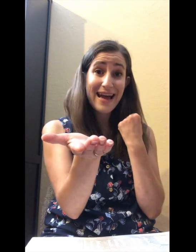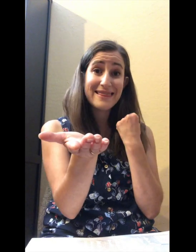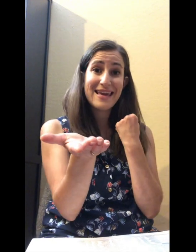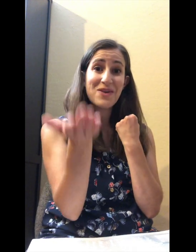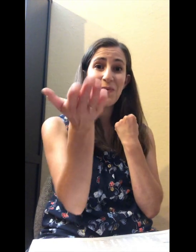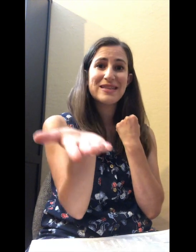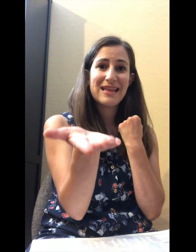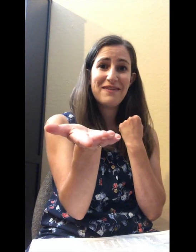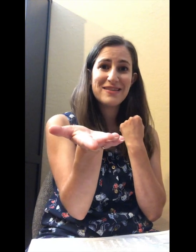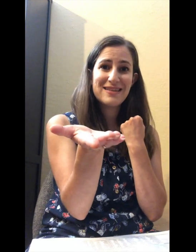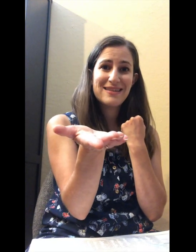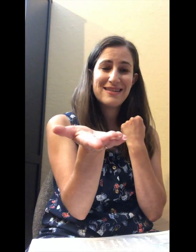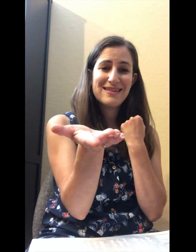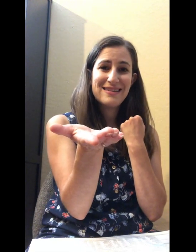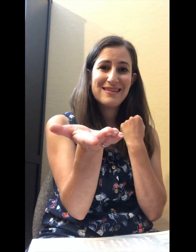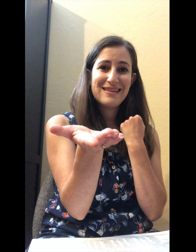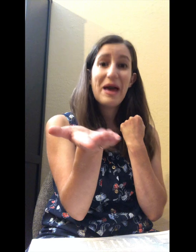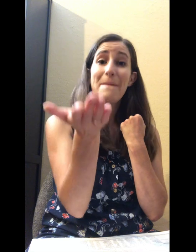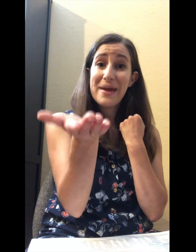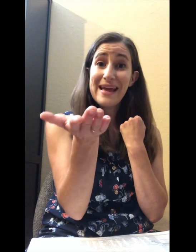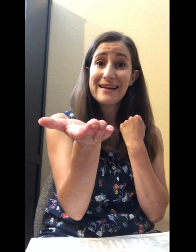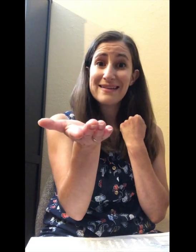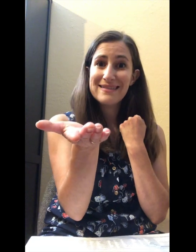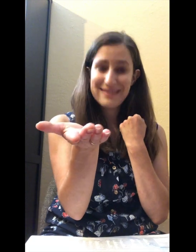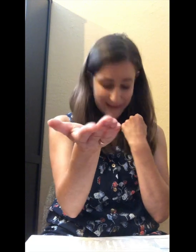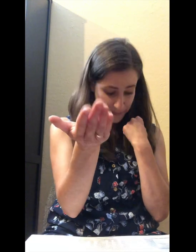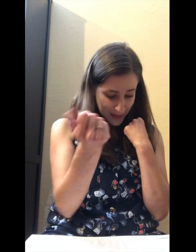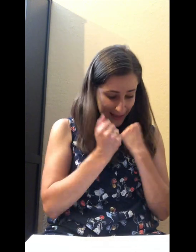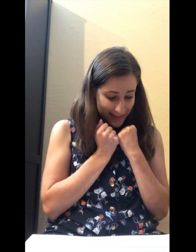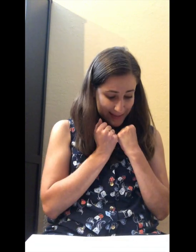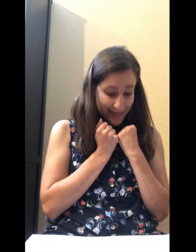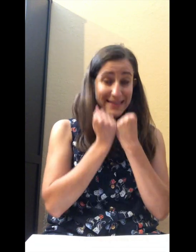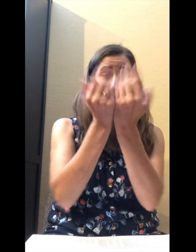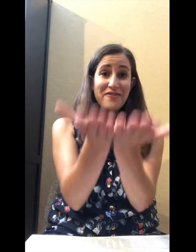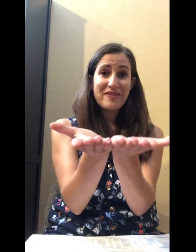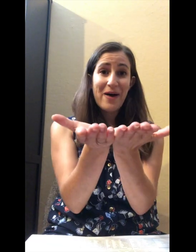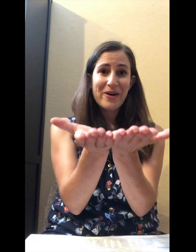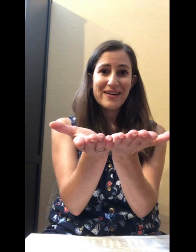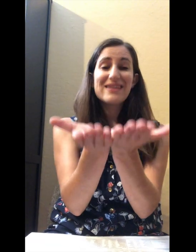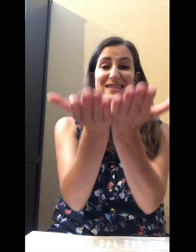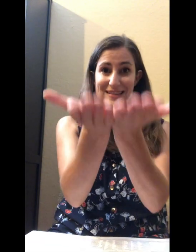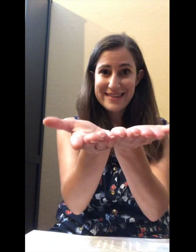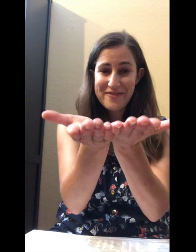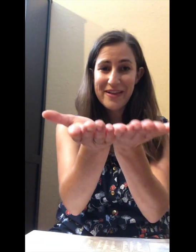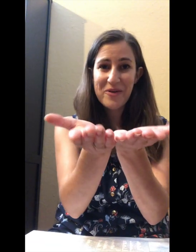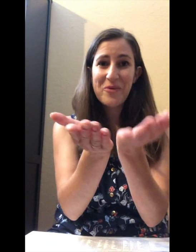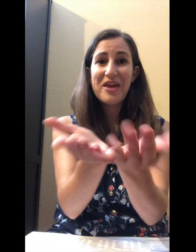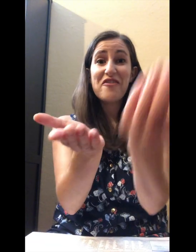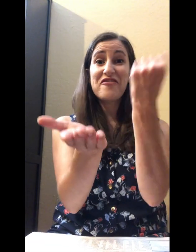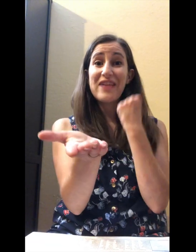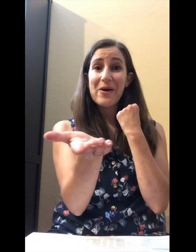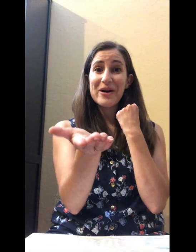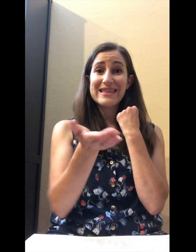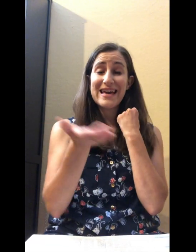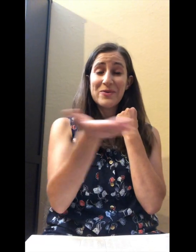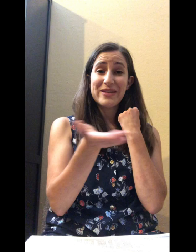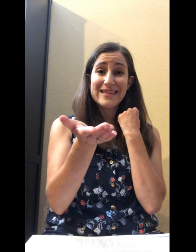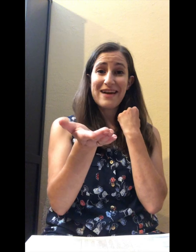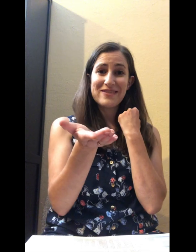at the end, what's left? Pan. Say sunflower. Sunflower. Without flower at the end, what's left?